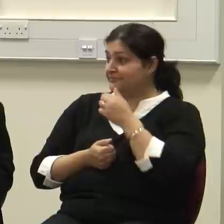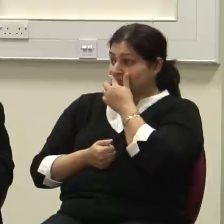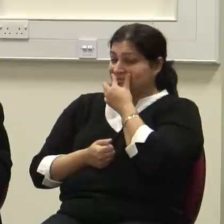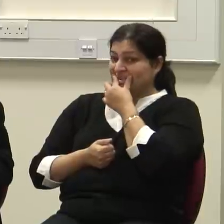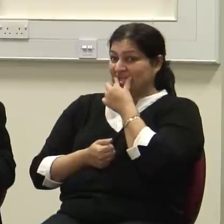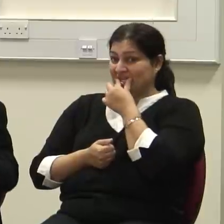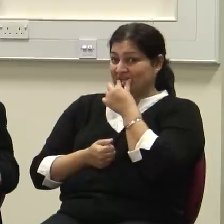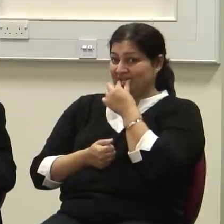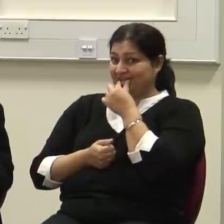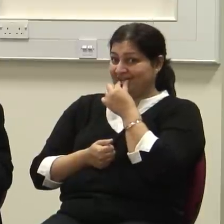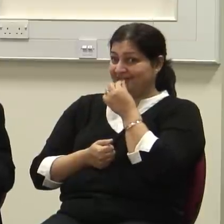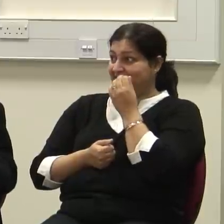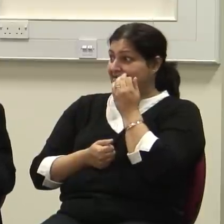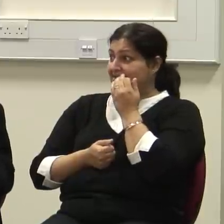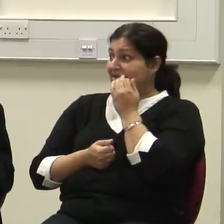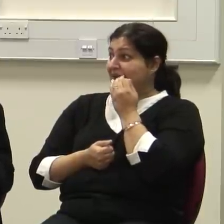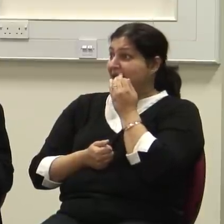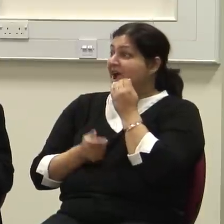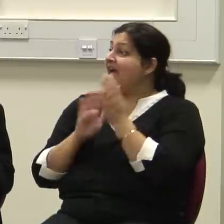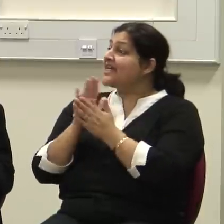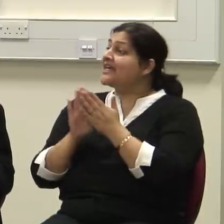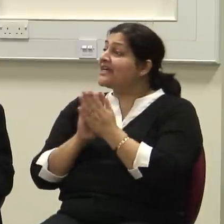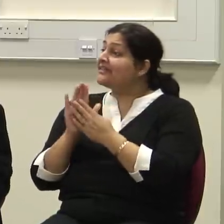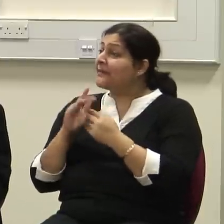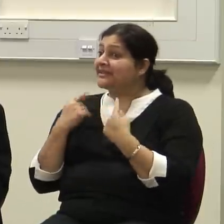So this, again, points up the fact that we are unequal.